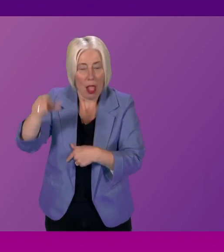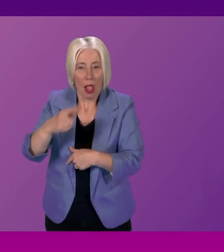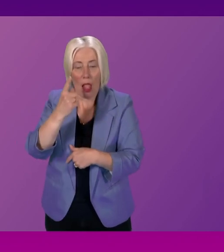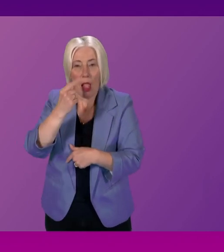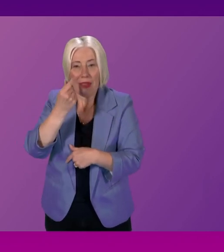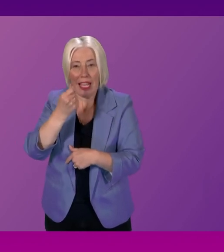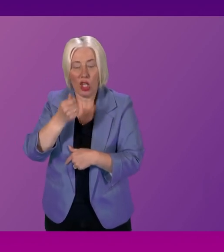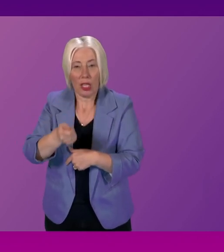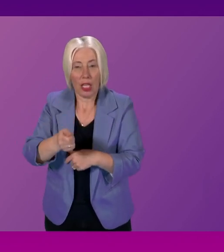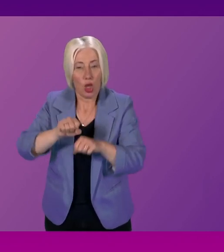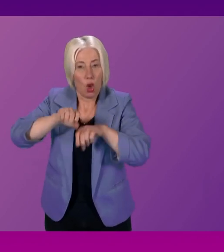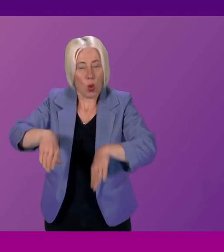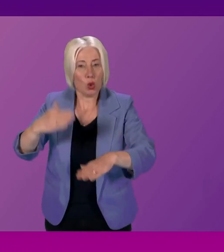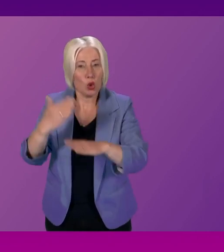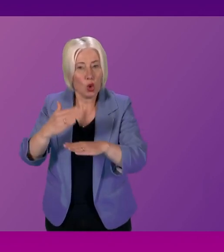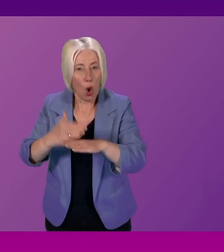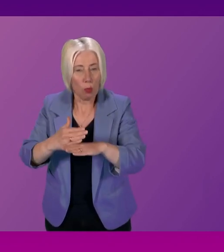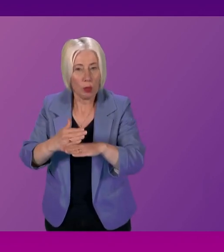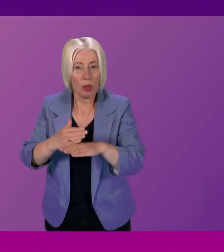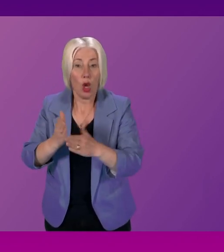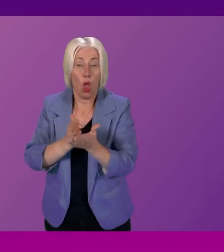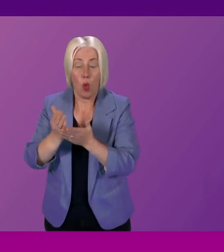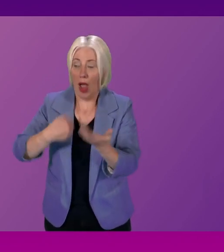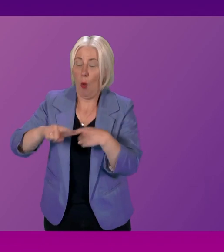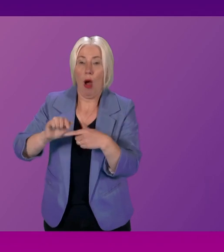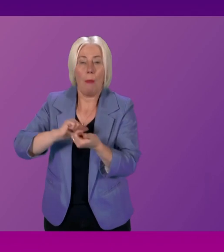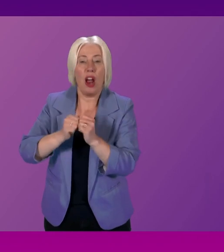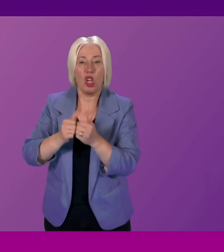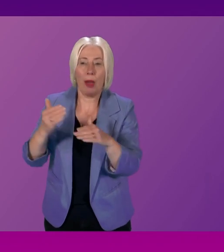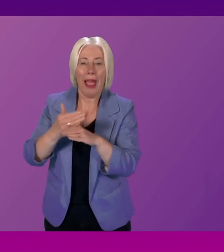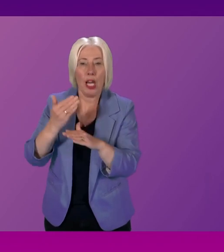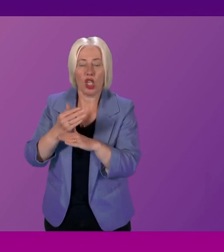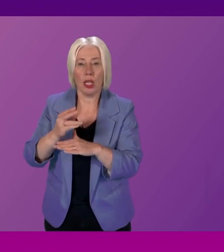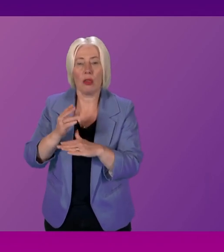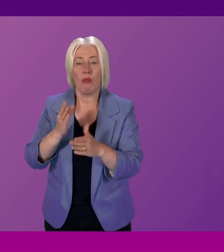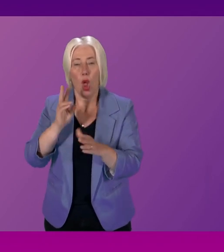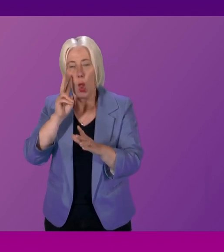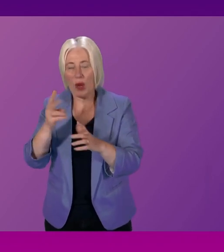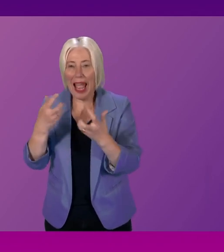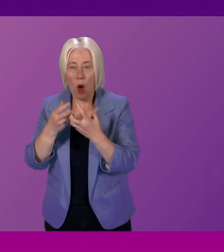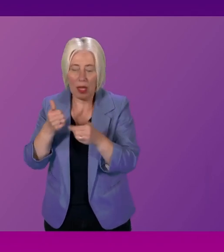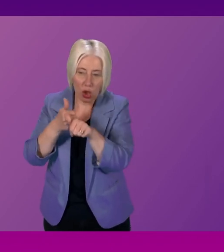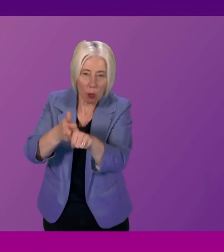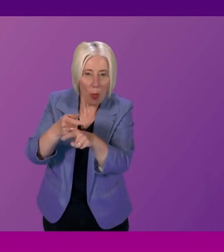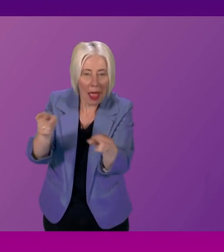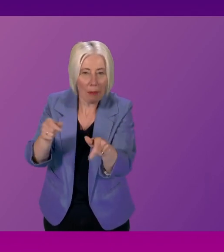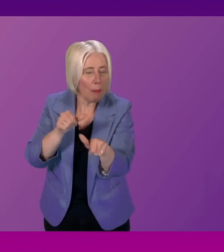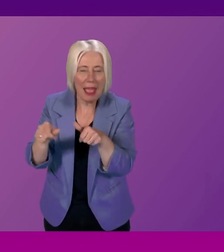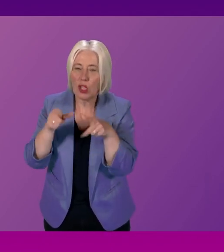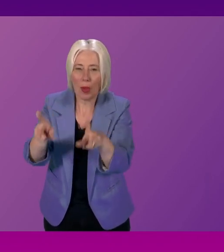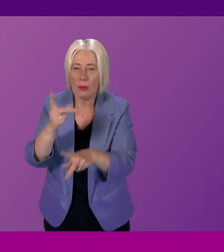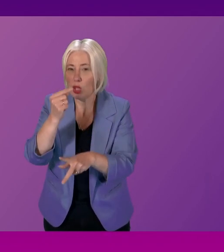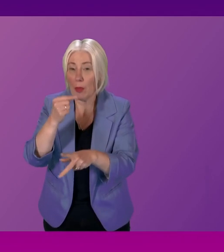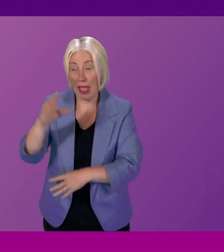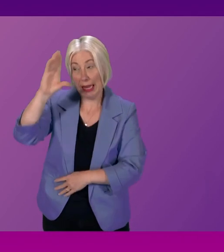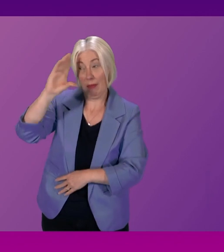facing redundancy through, of course, our partnership action for continuing employment pace. And I'll keep the member updated on how those conversations are